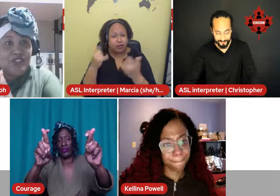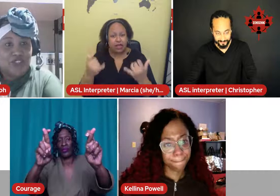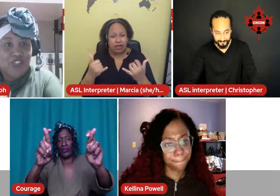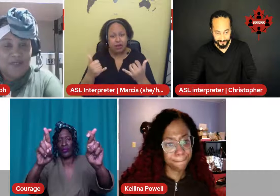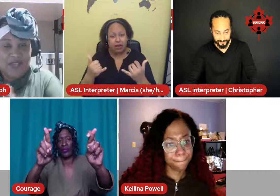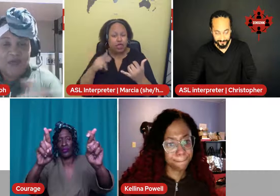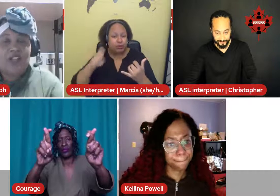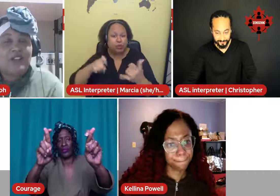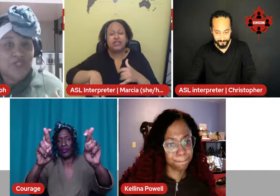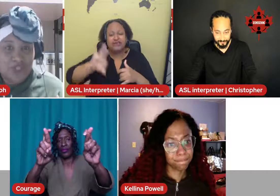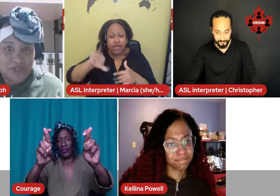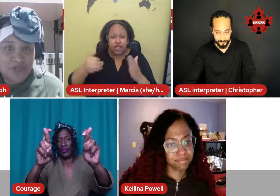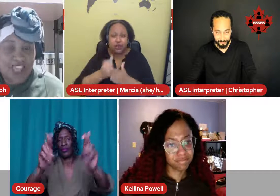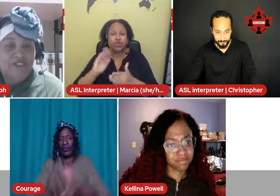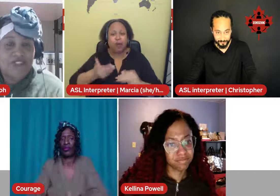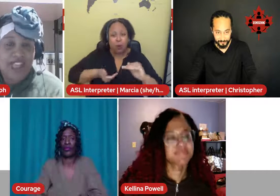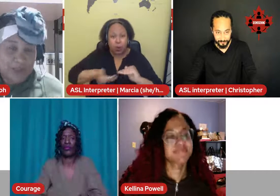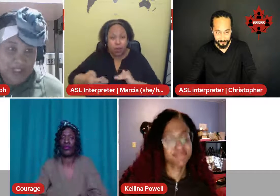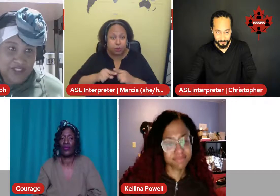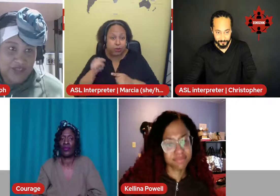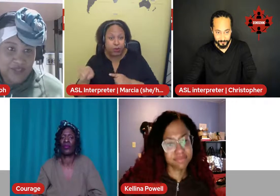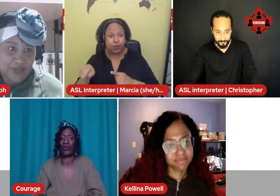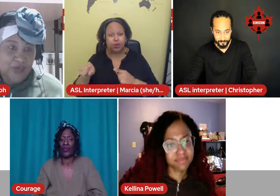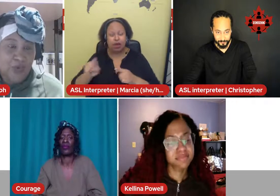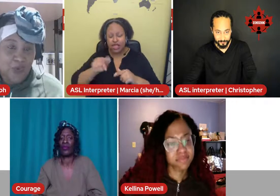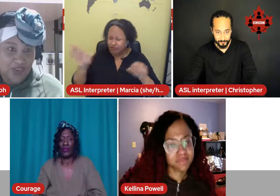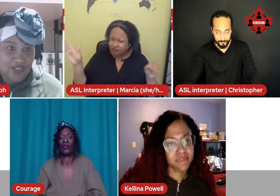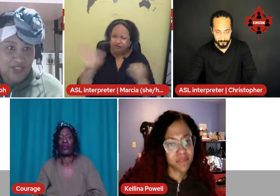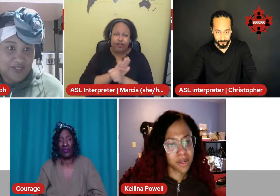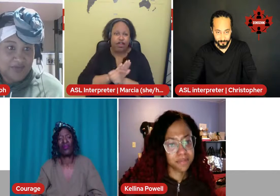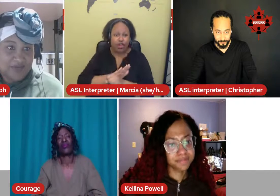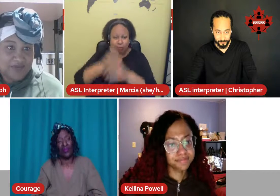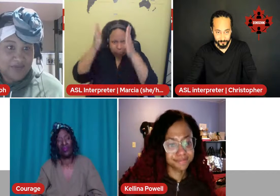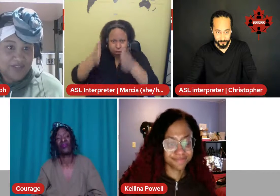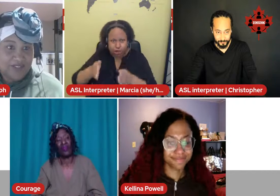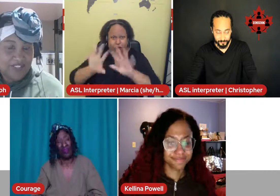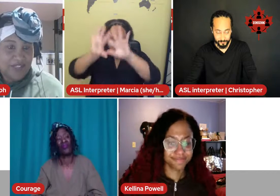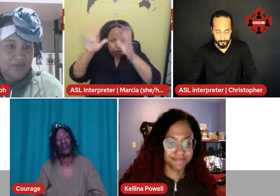new job that welcomes you, every aspect of you, more. You know?